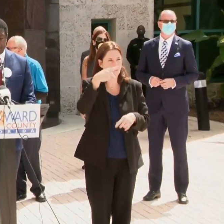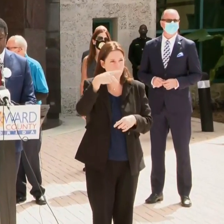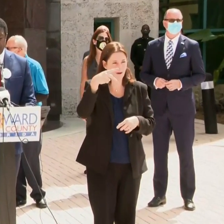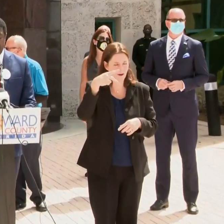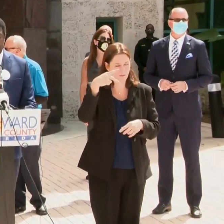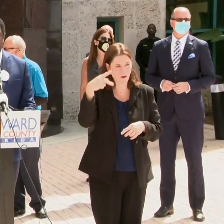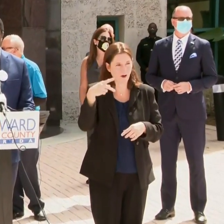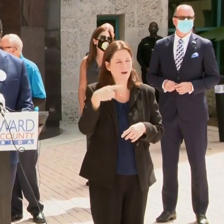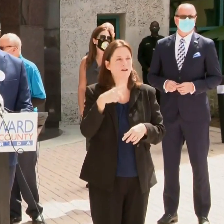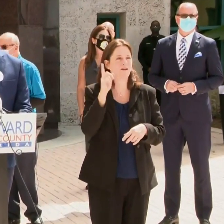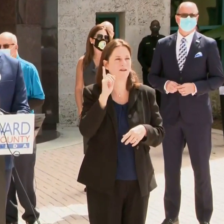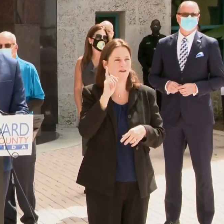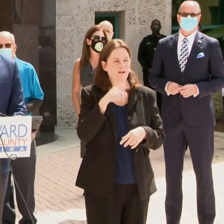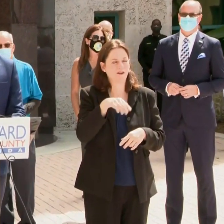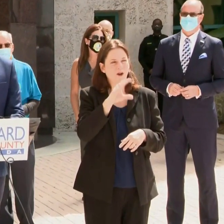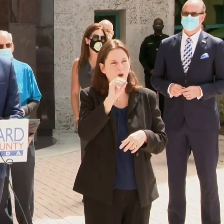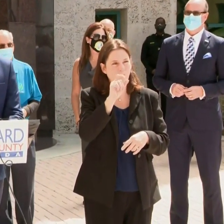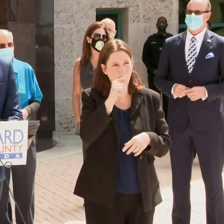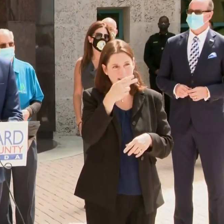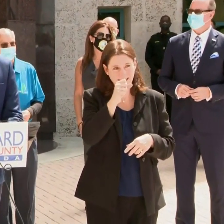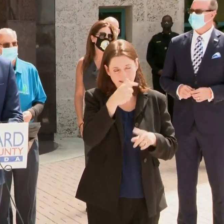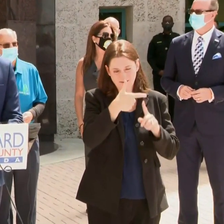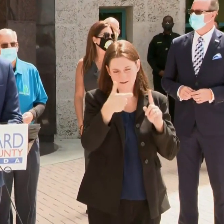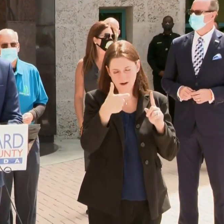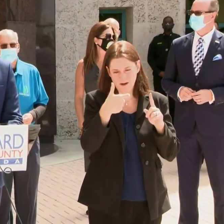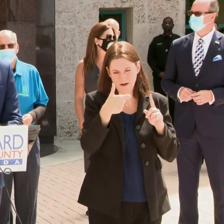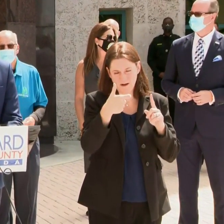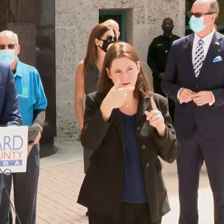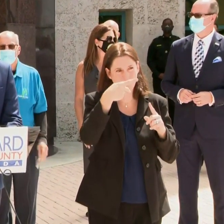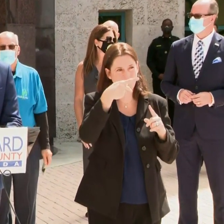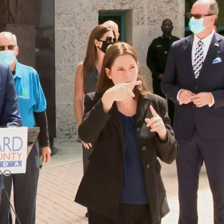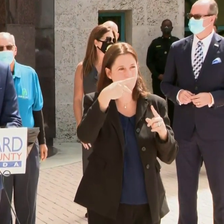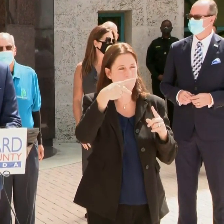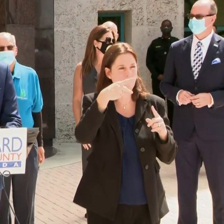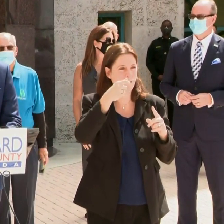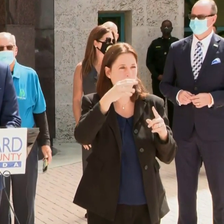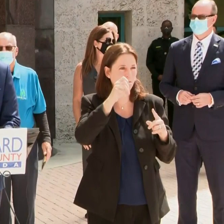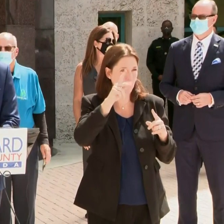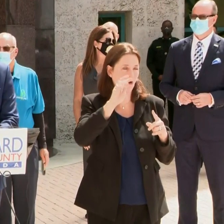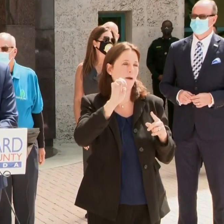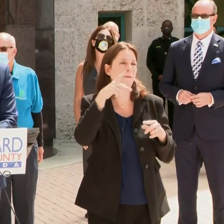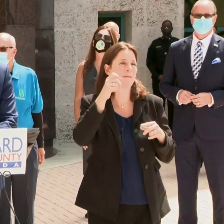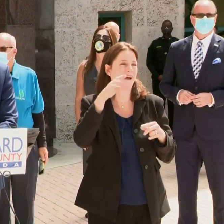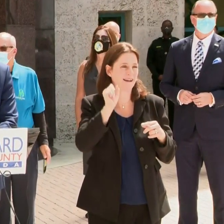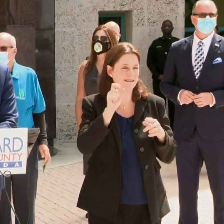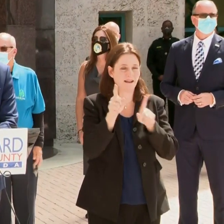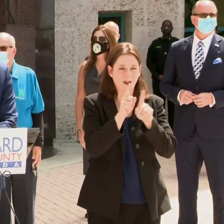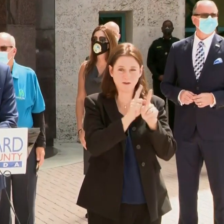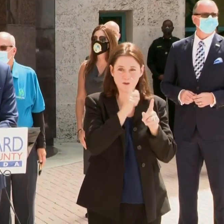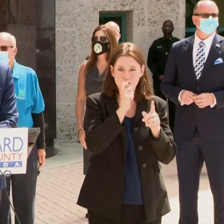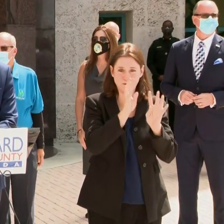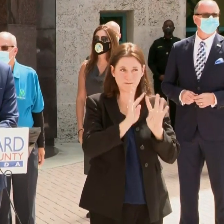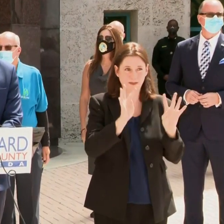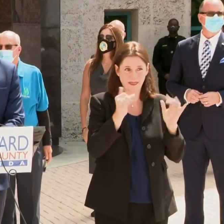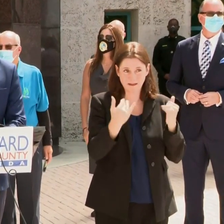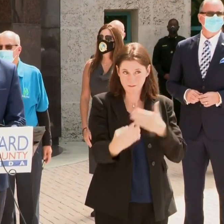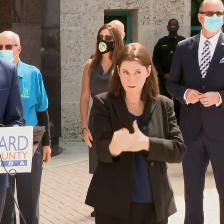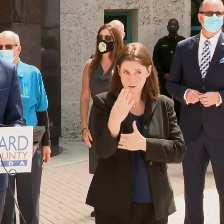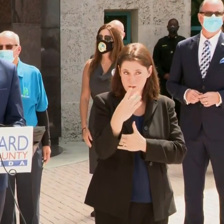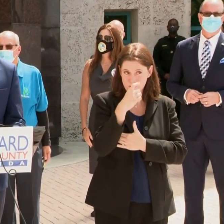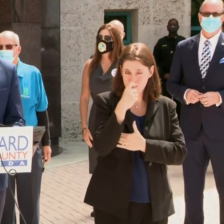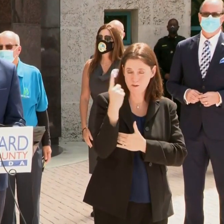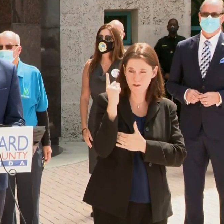Park, Mayor Frank Ortiz from Pebble Pines, and also joining us this morning is